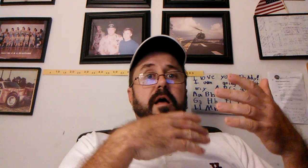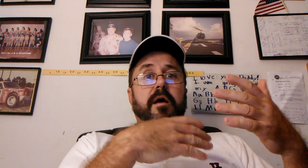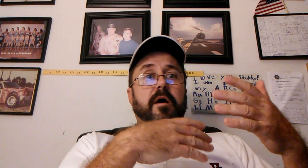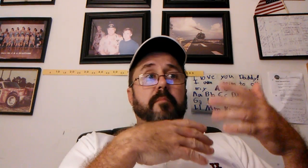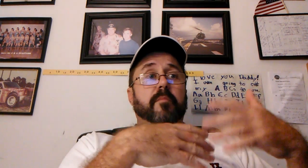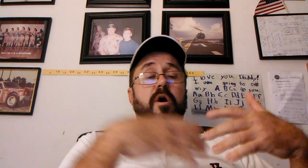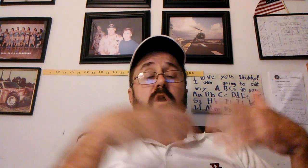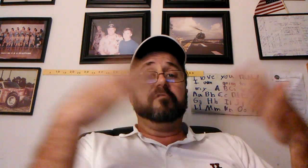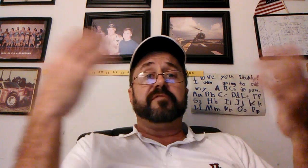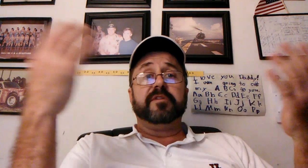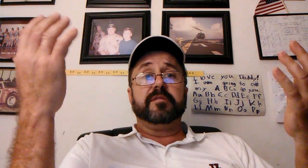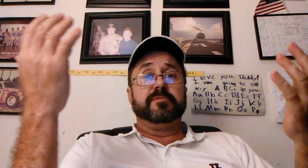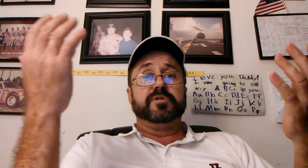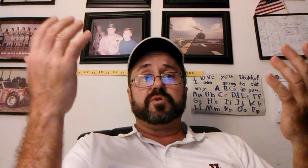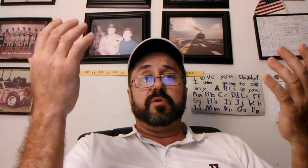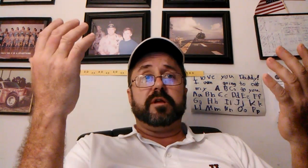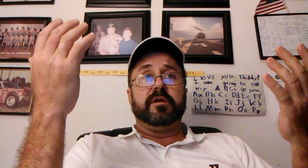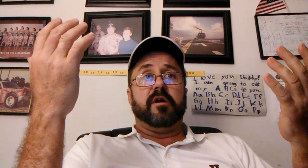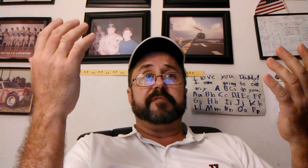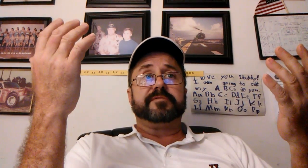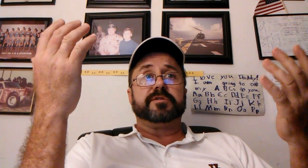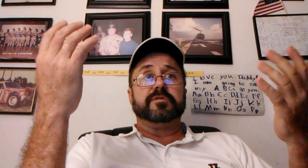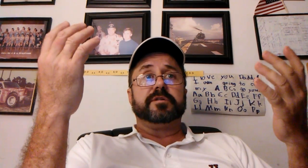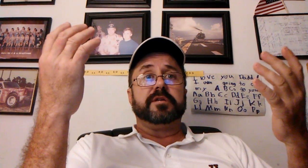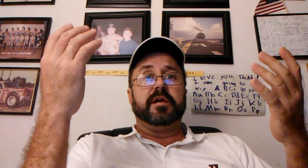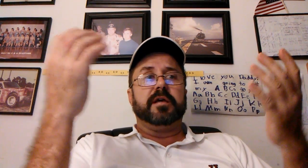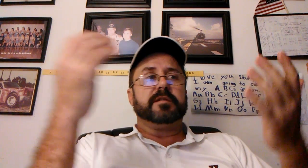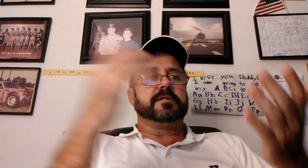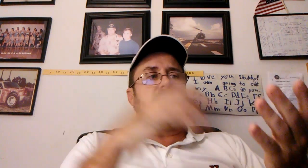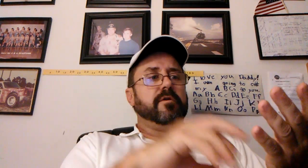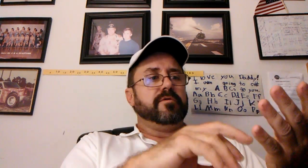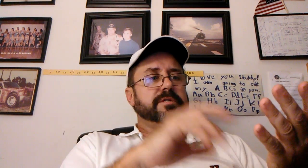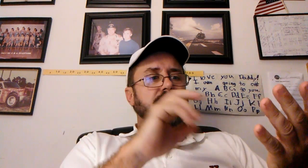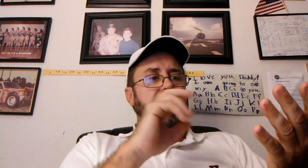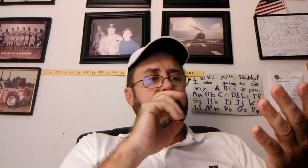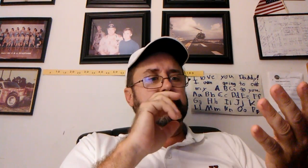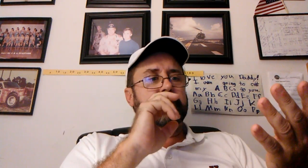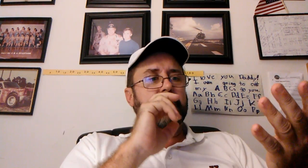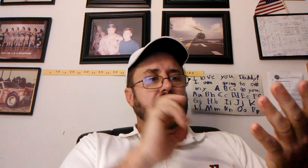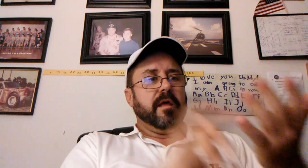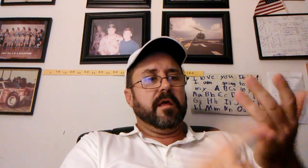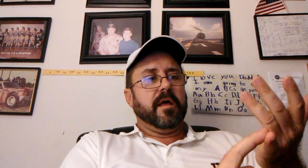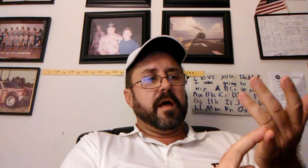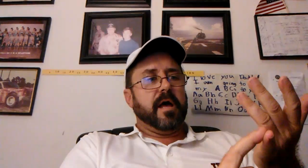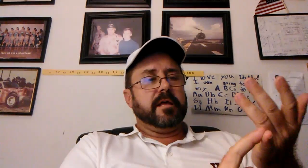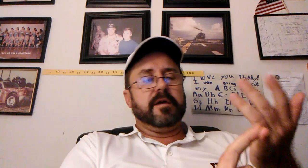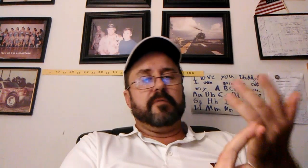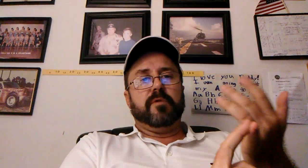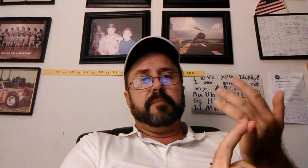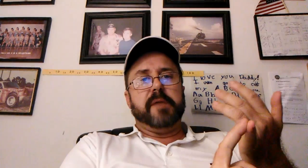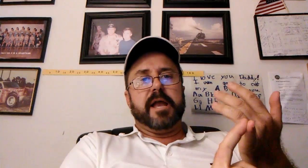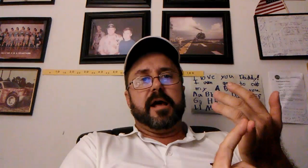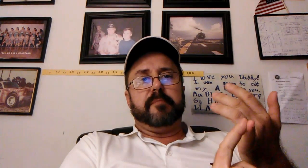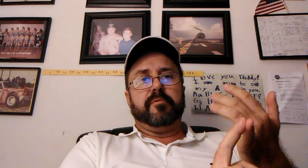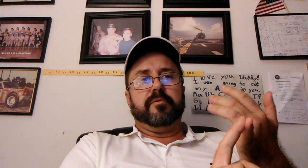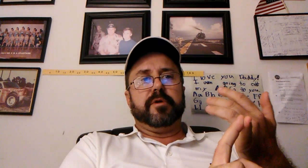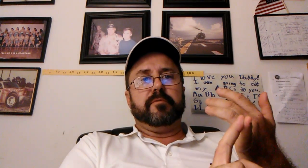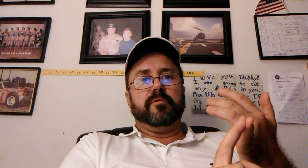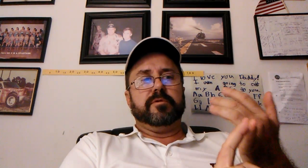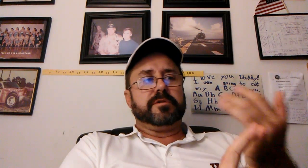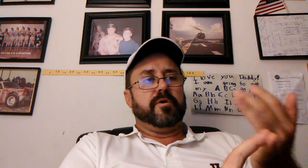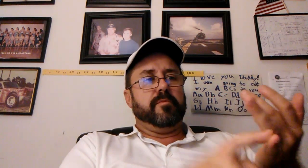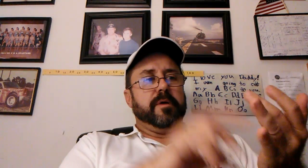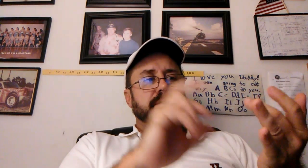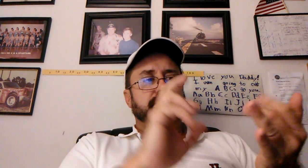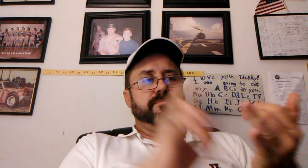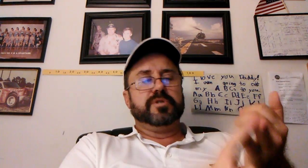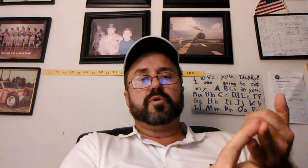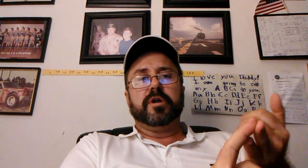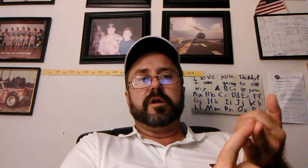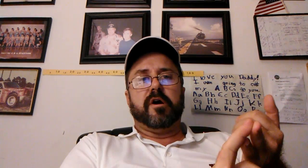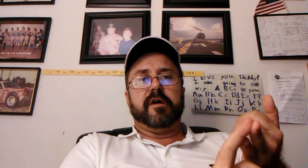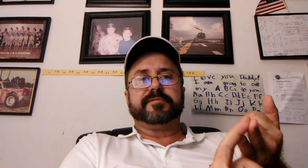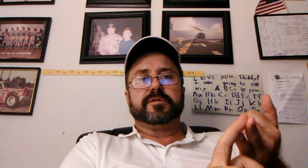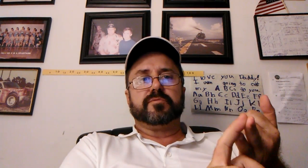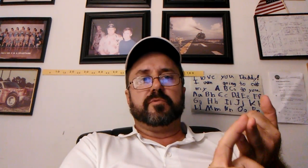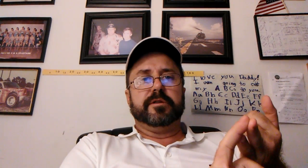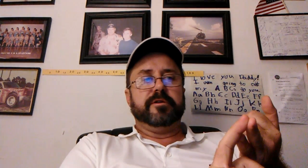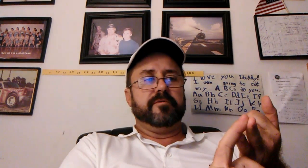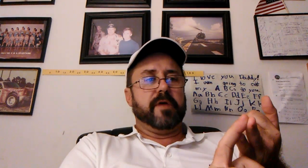Ninety, hopefully the majority of officers, it's that old saying, you get one bad apple, it ruins a whole bunch. Majority of officers want to do